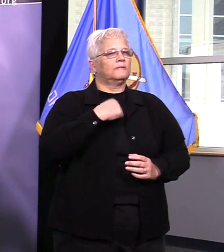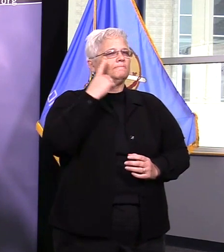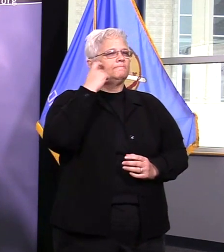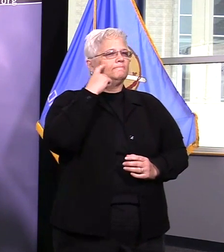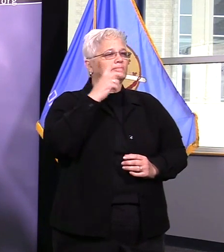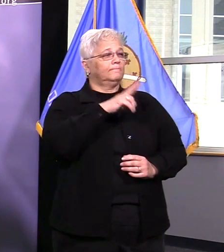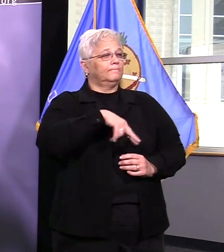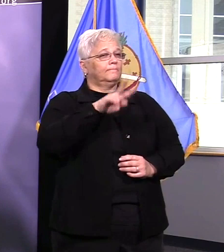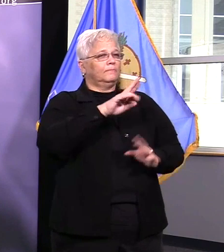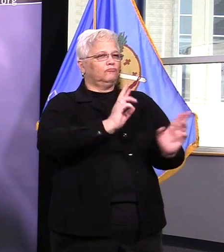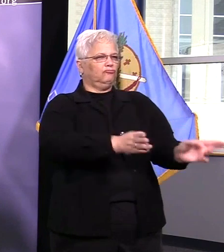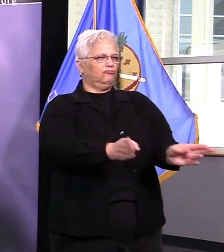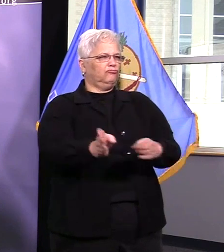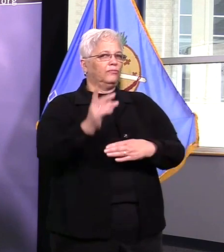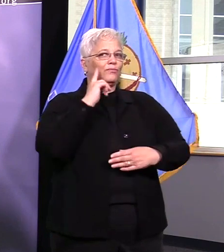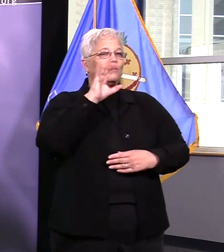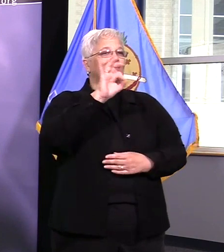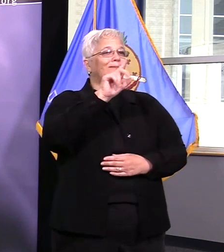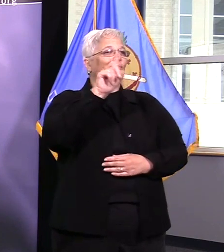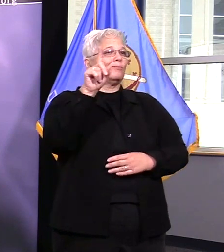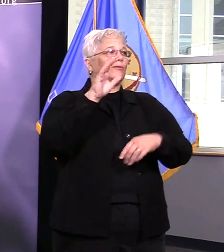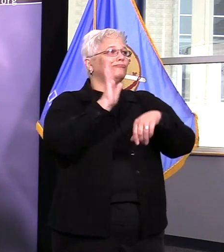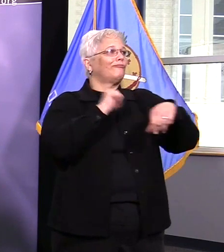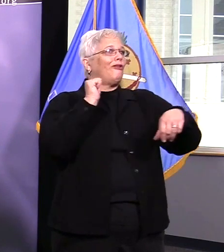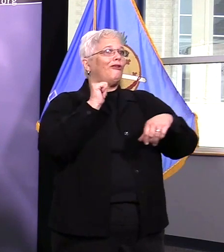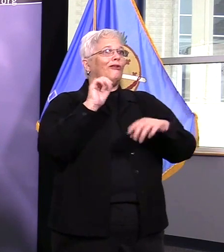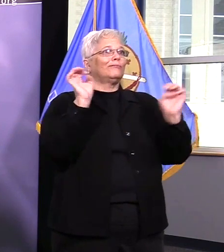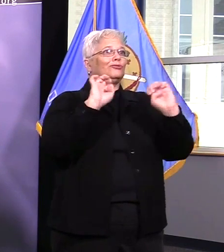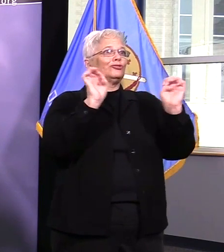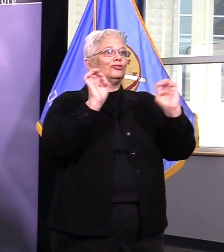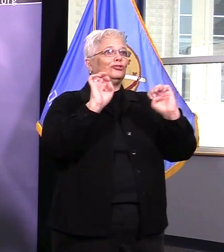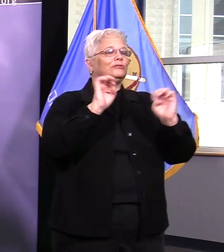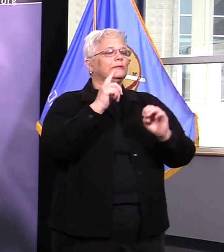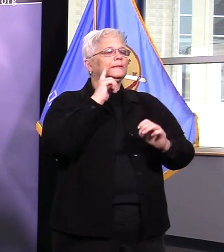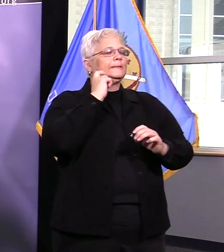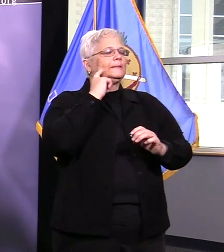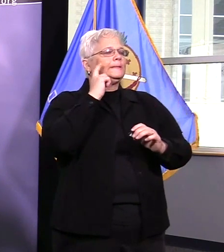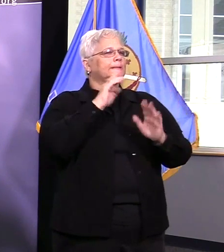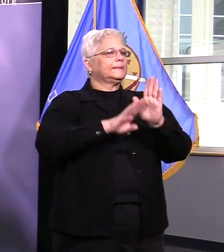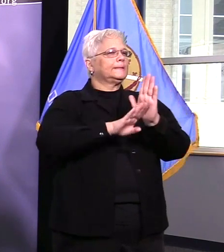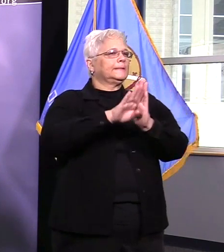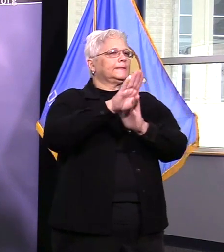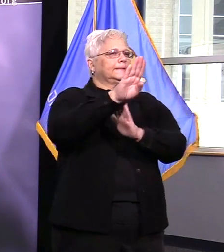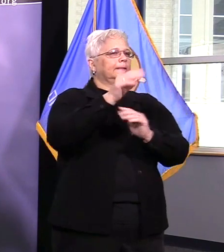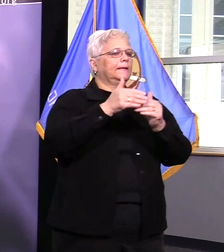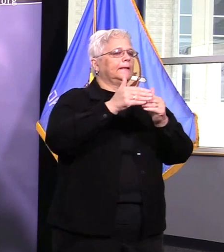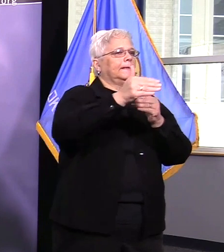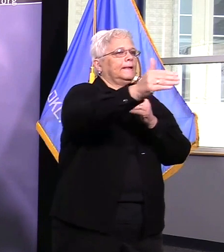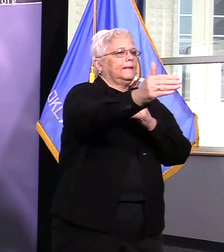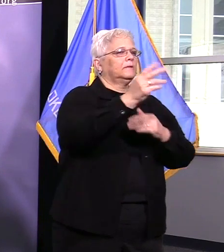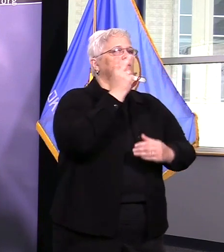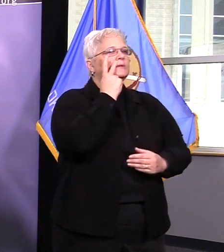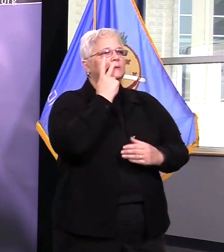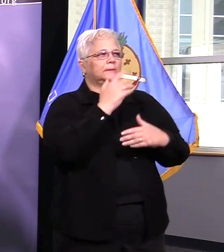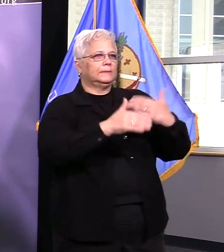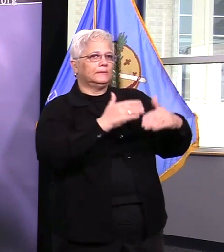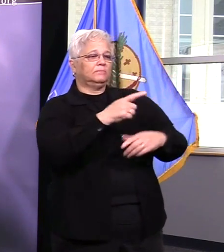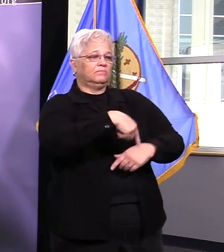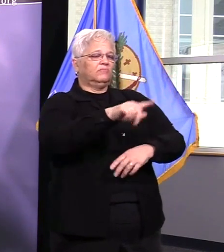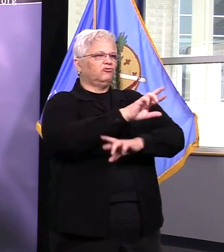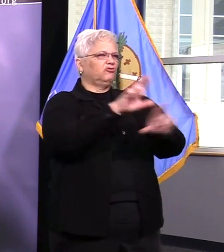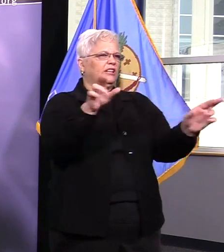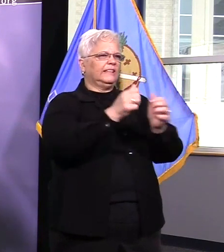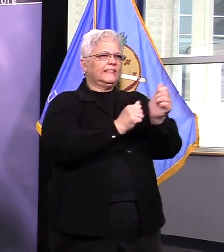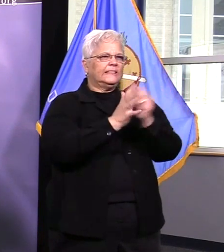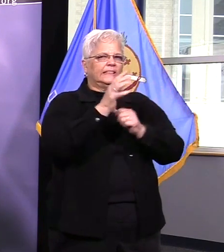when it comes to quarantine we've got today we've got four people who are quarantined we've had as high as 23 and that number varies because people come